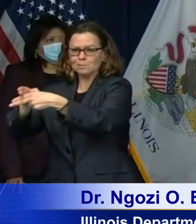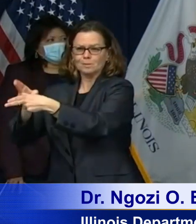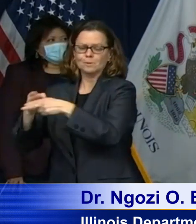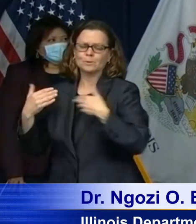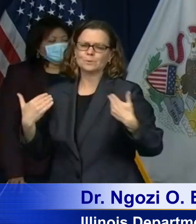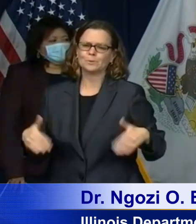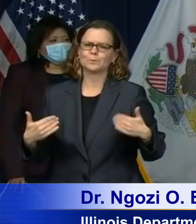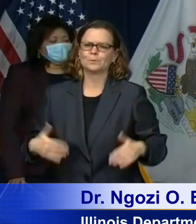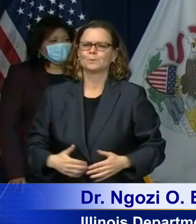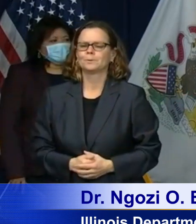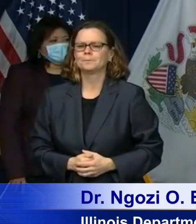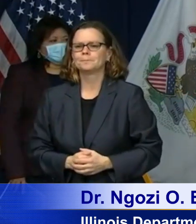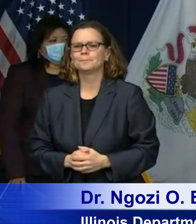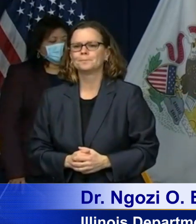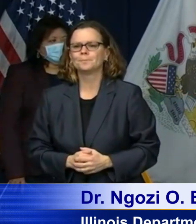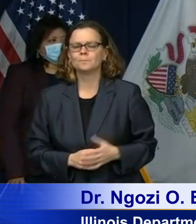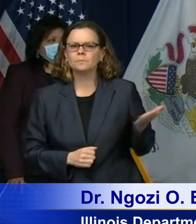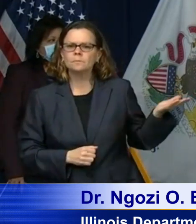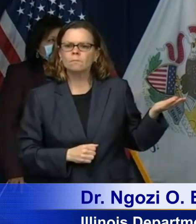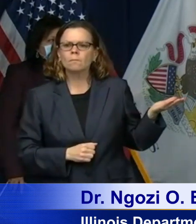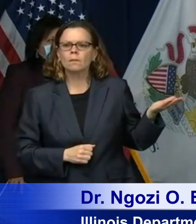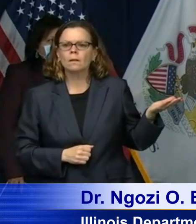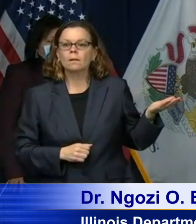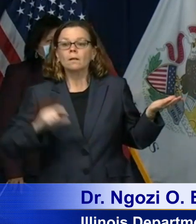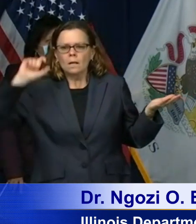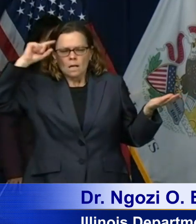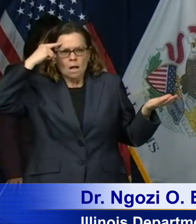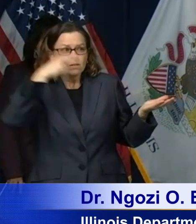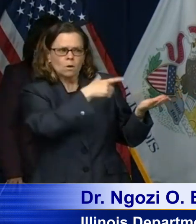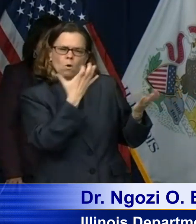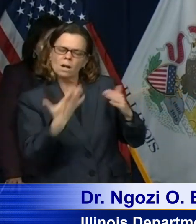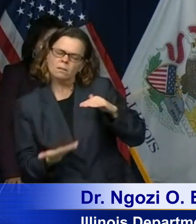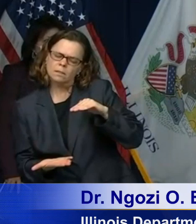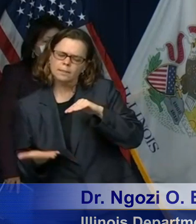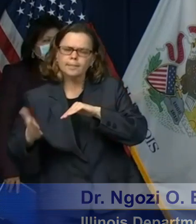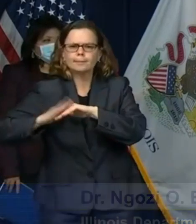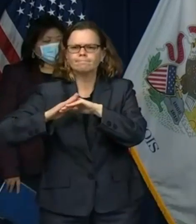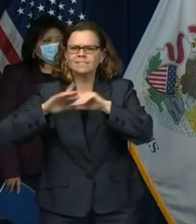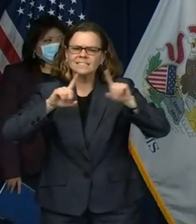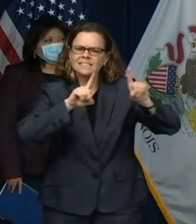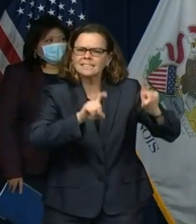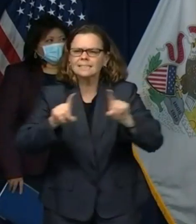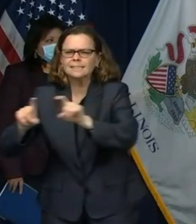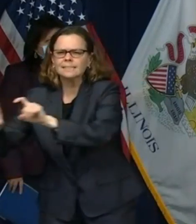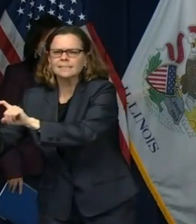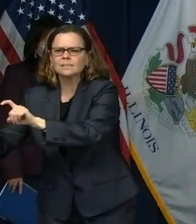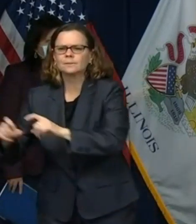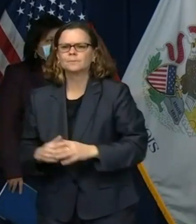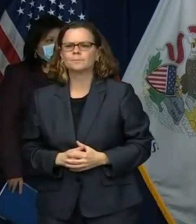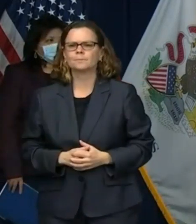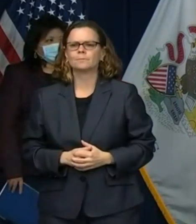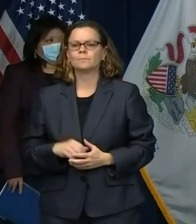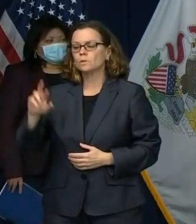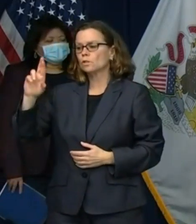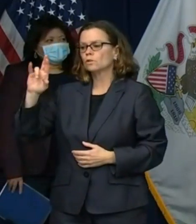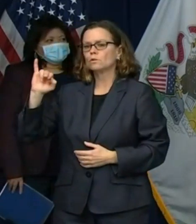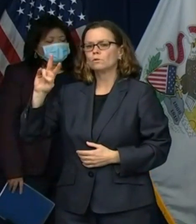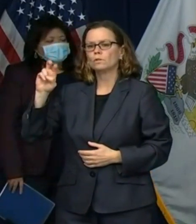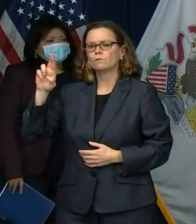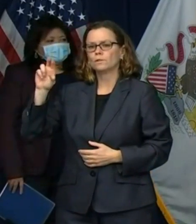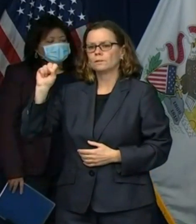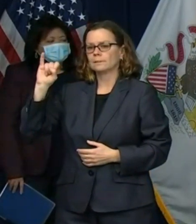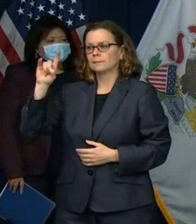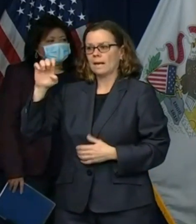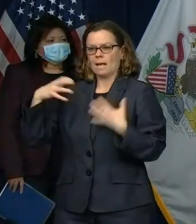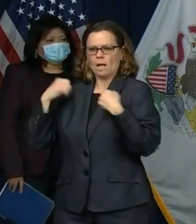more testing in the state of illinois riverside health care has stepped up and is offering free covet 19 testing to residents of